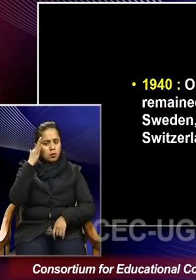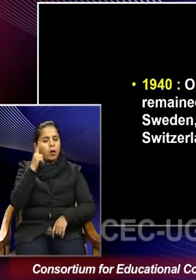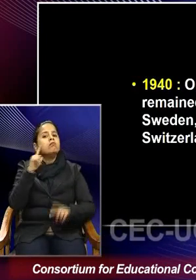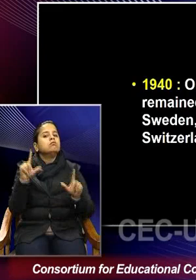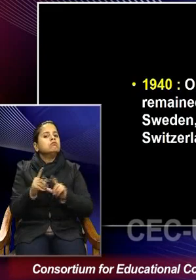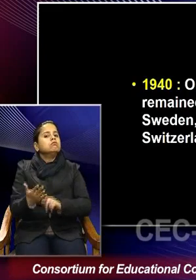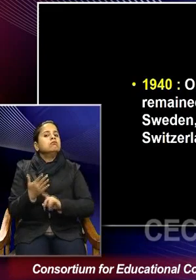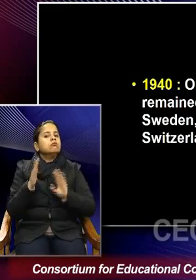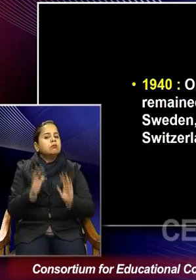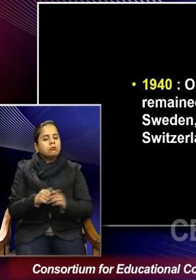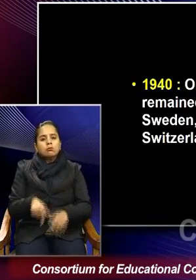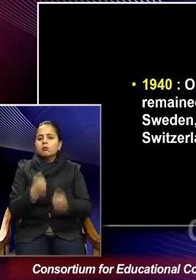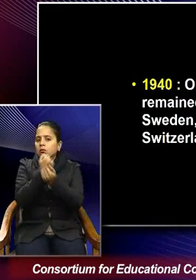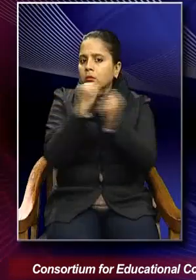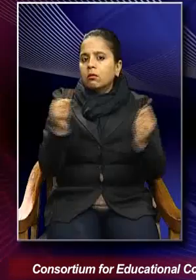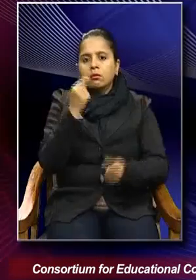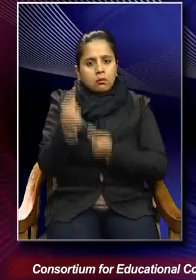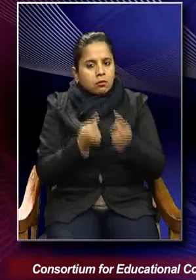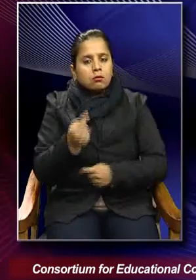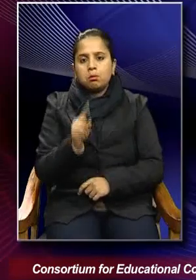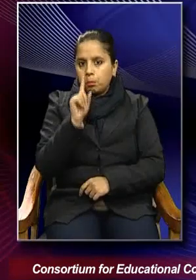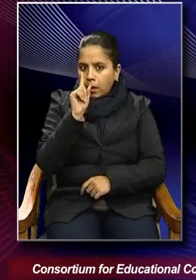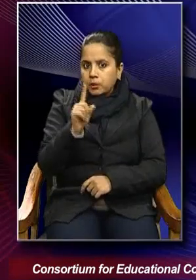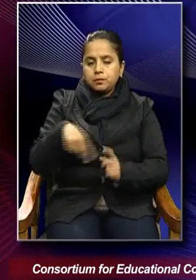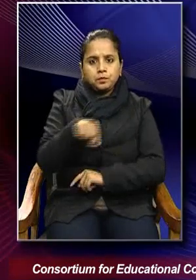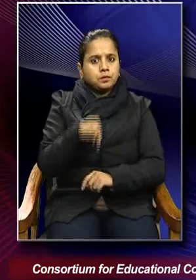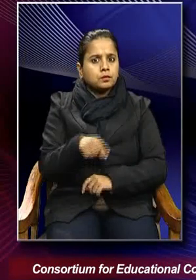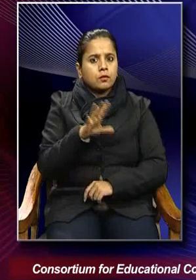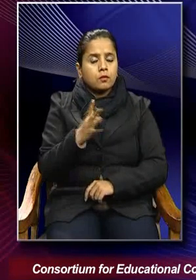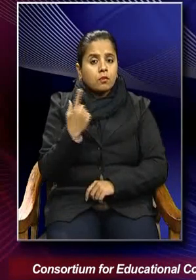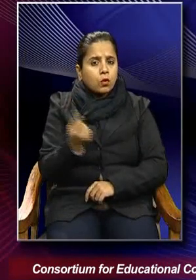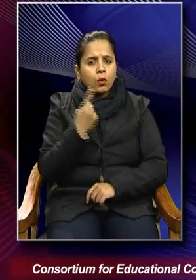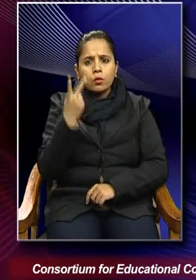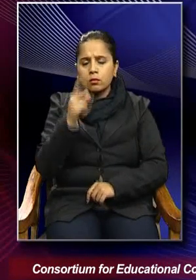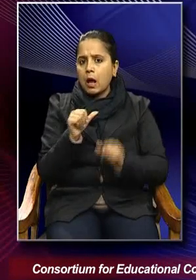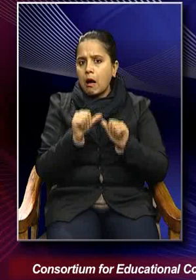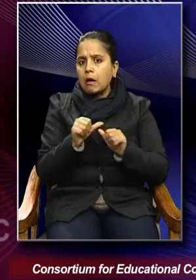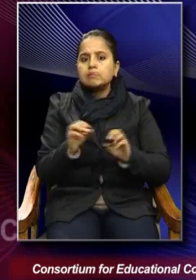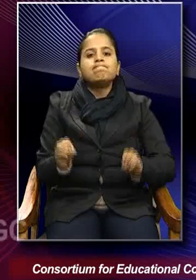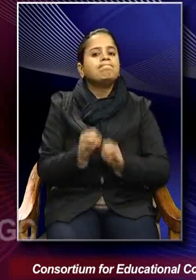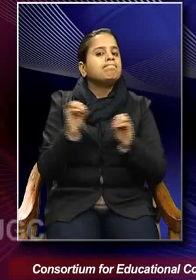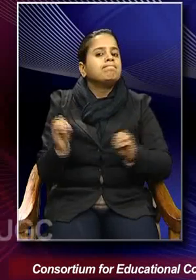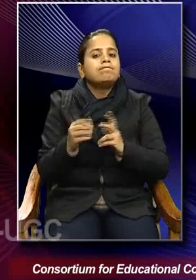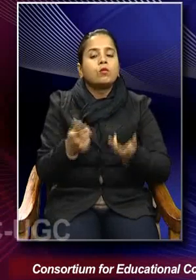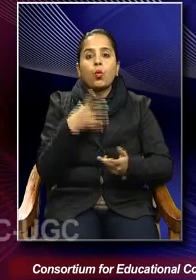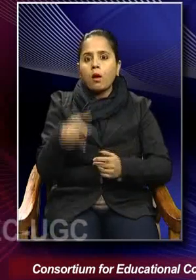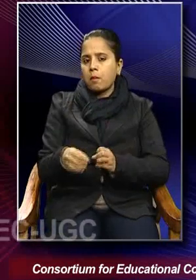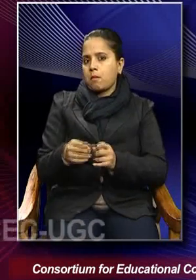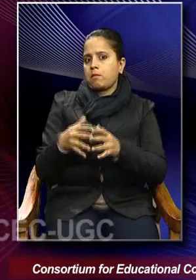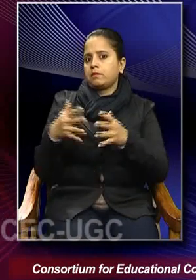and liberal politics perhaps just didn't quite have an answer to it, to the rising